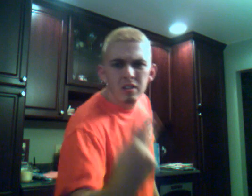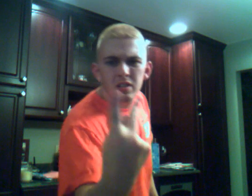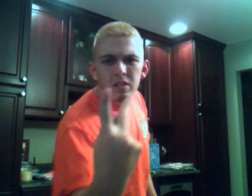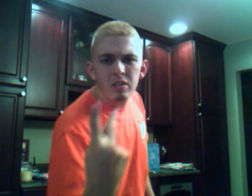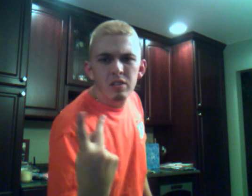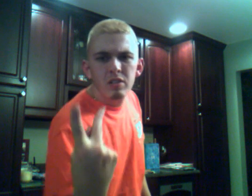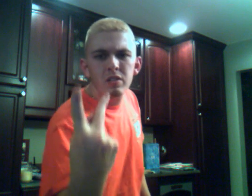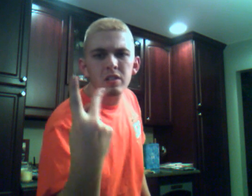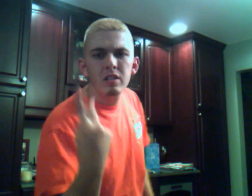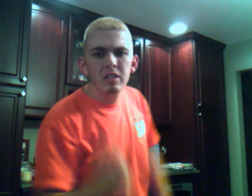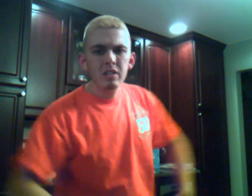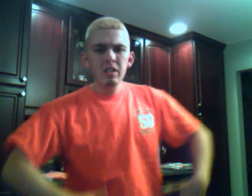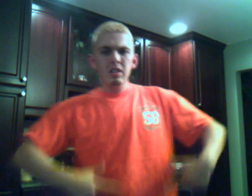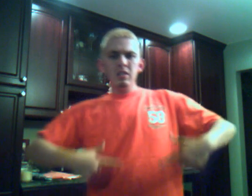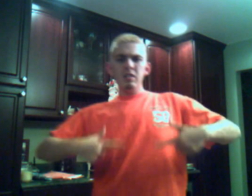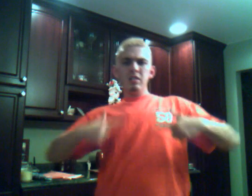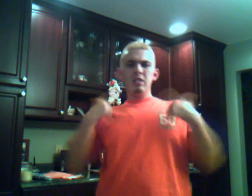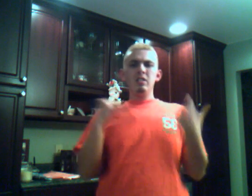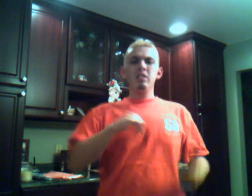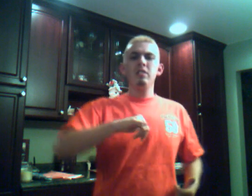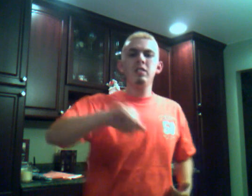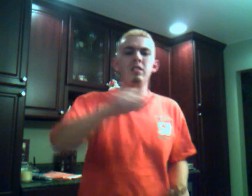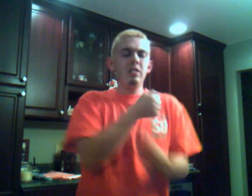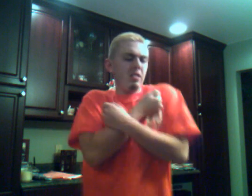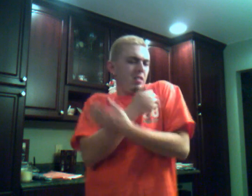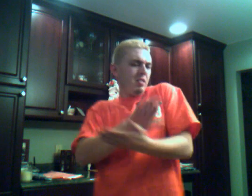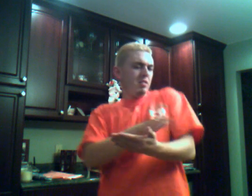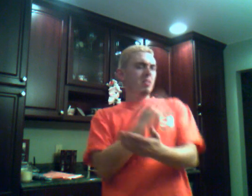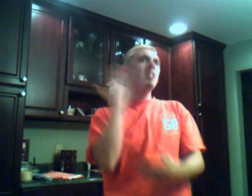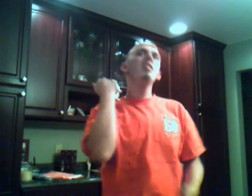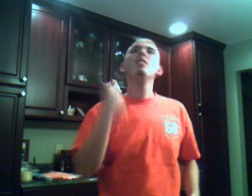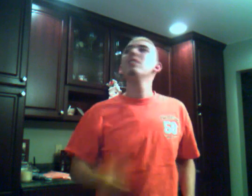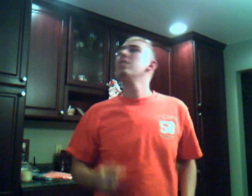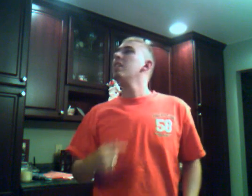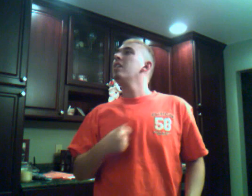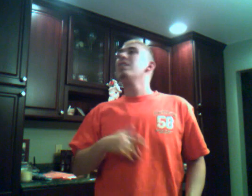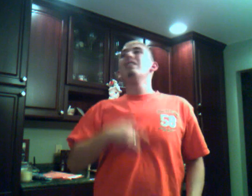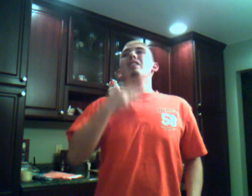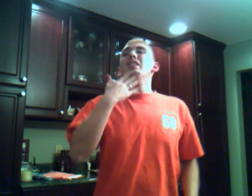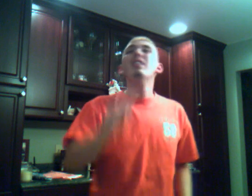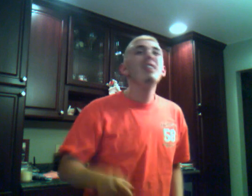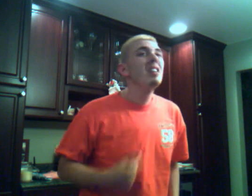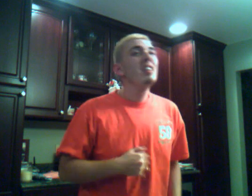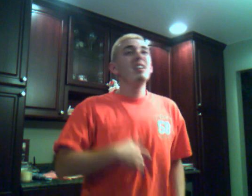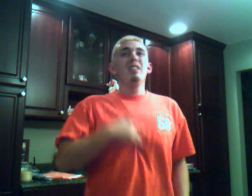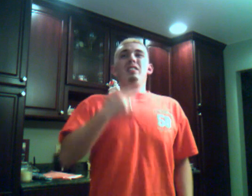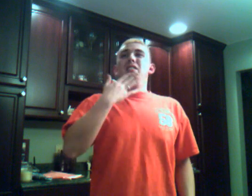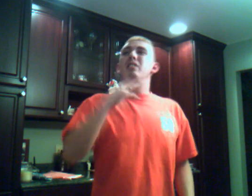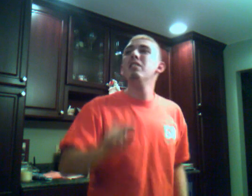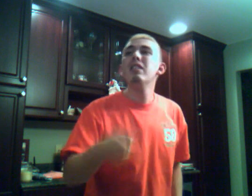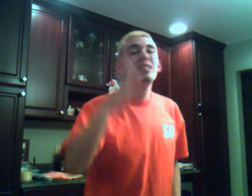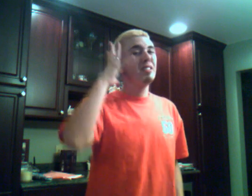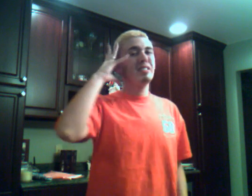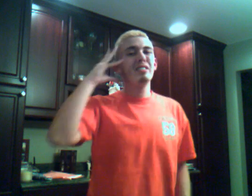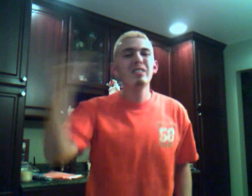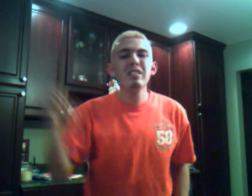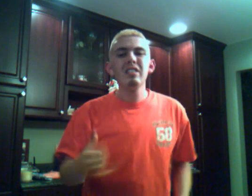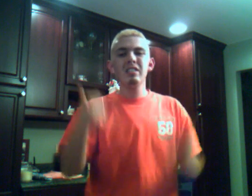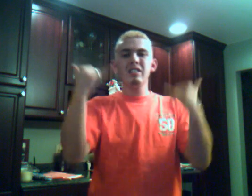You and I were living like a love song I feel so bad, I feel so bad that you're gone